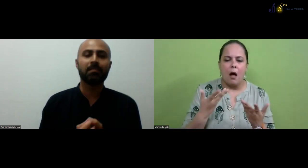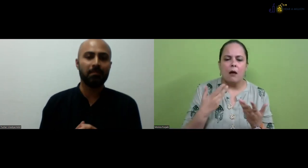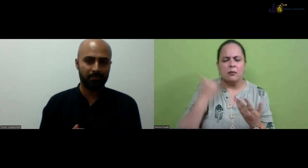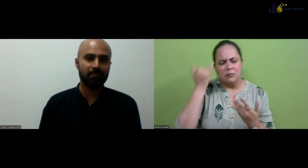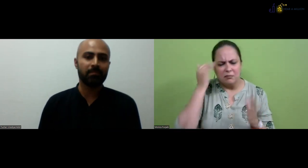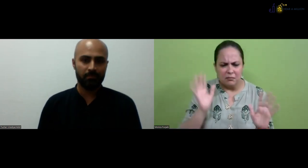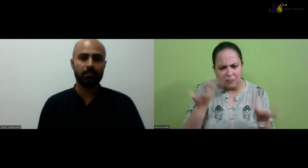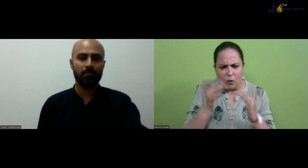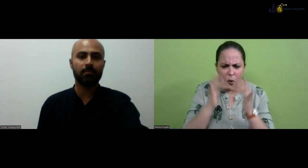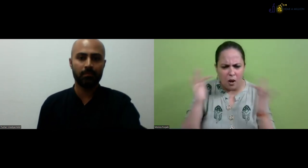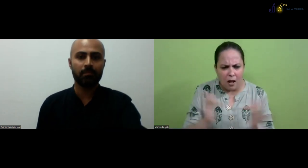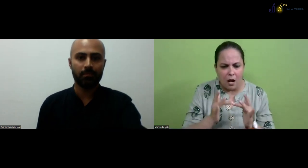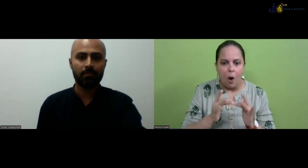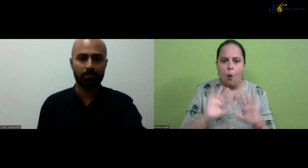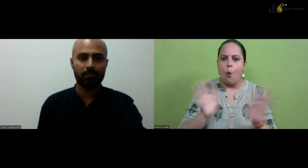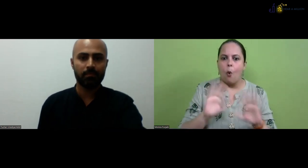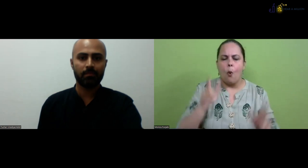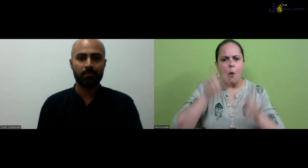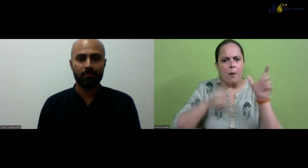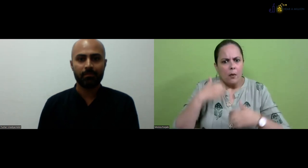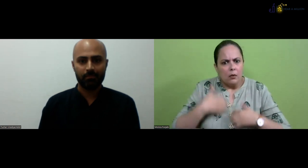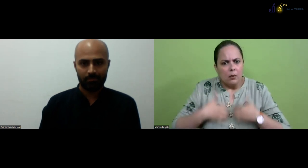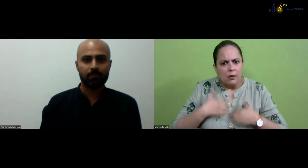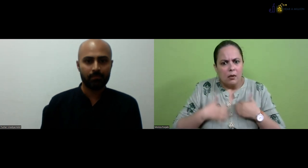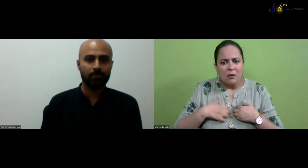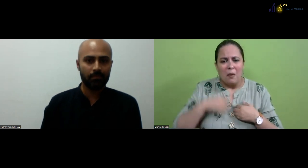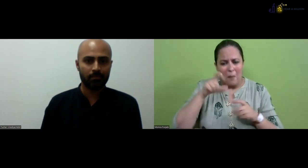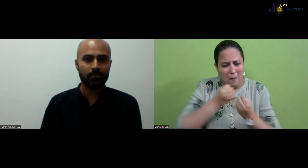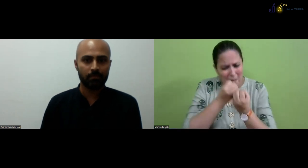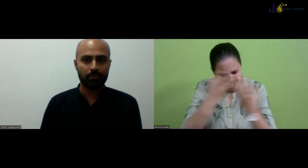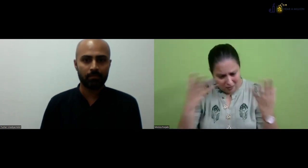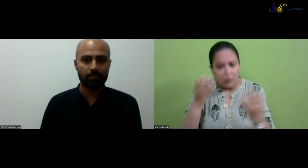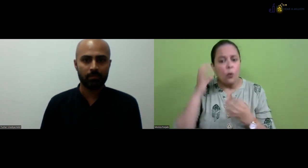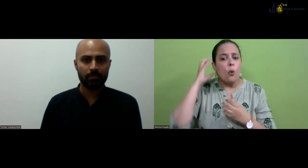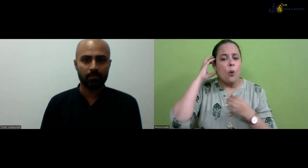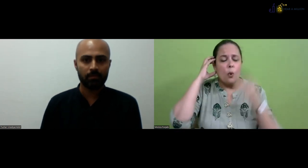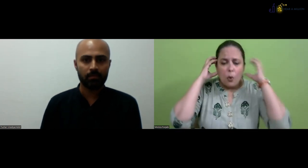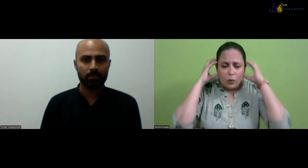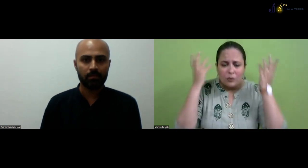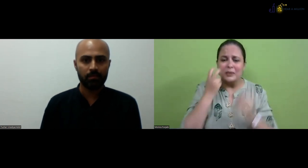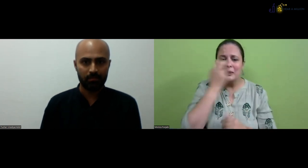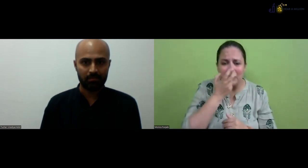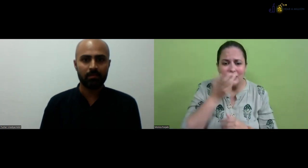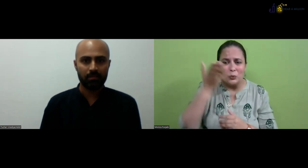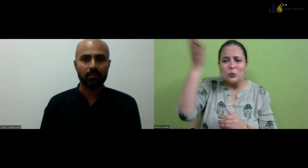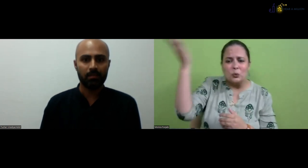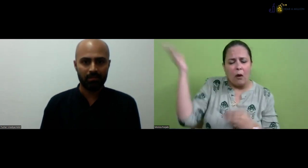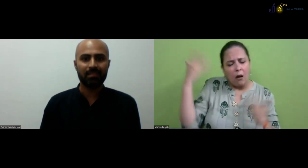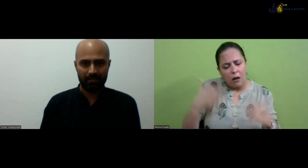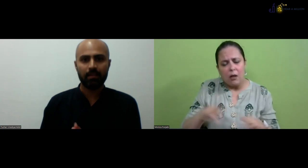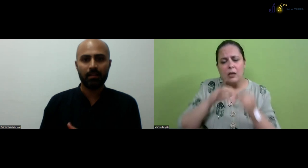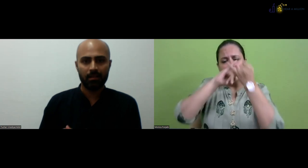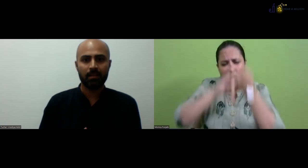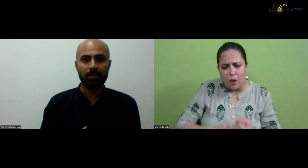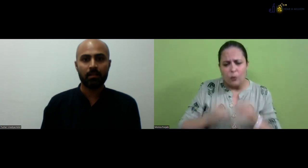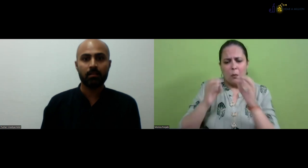this pandemic situation, we thought what we can do. We thought that, yeah, we can start with online classes. There are a lot of people, uh,